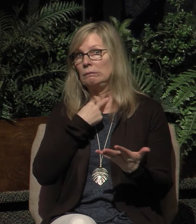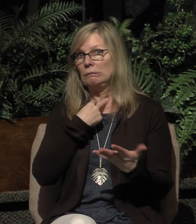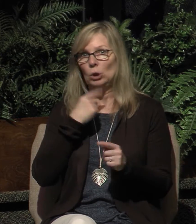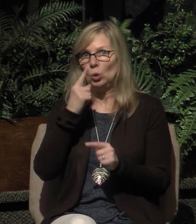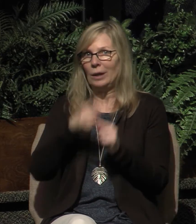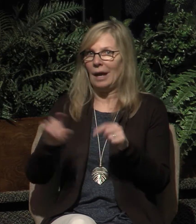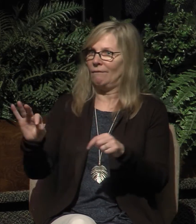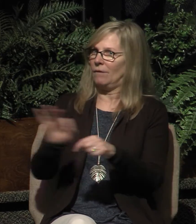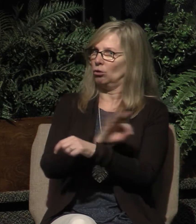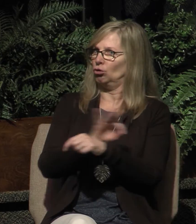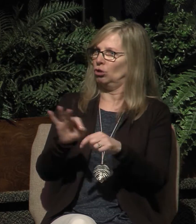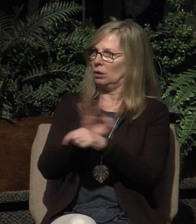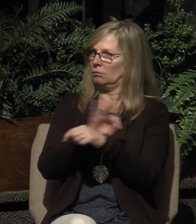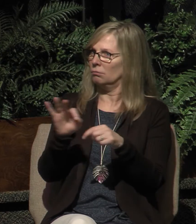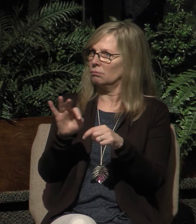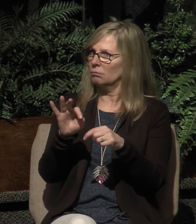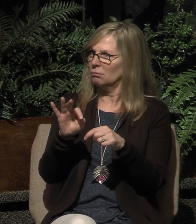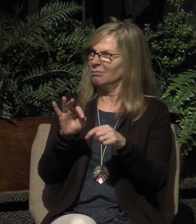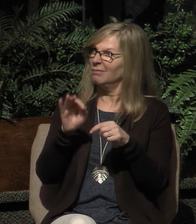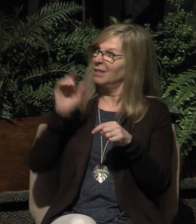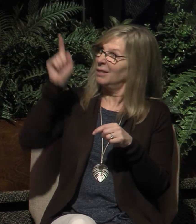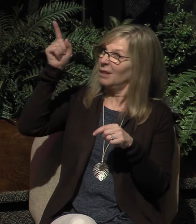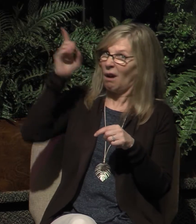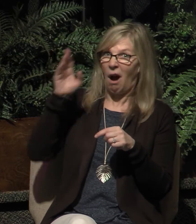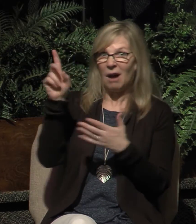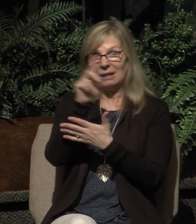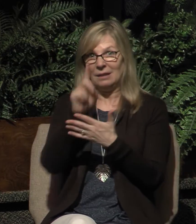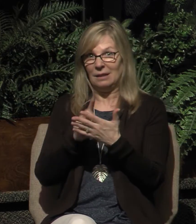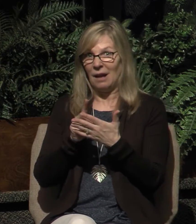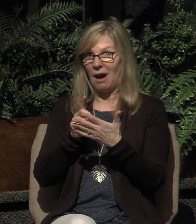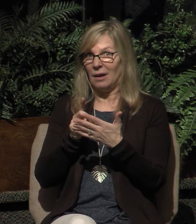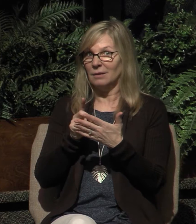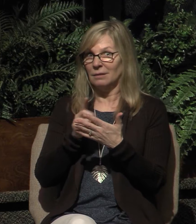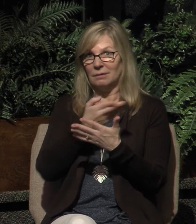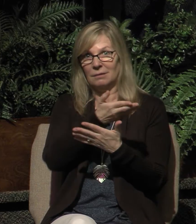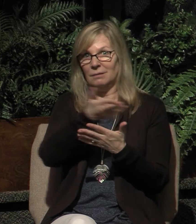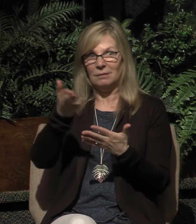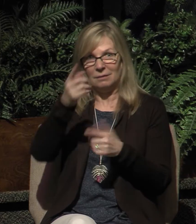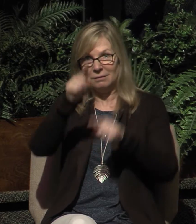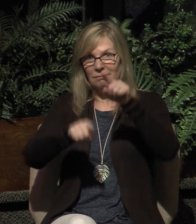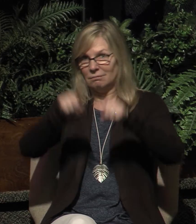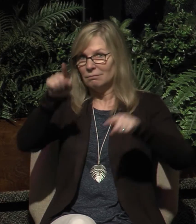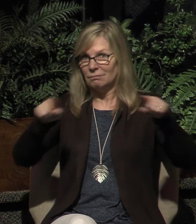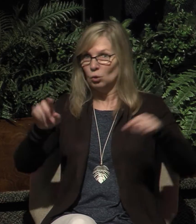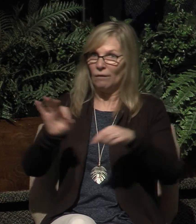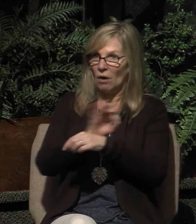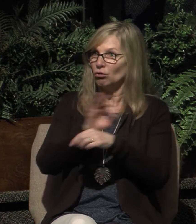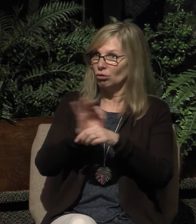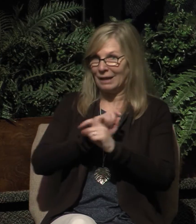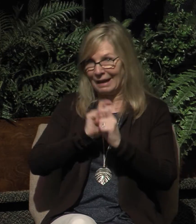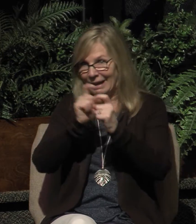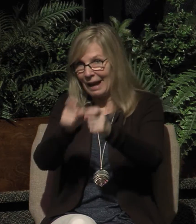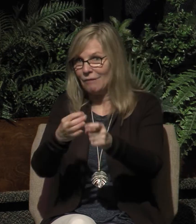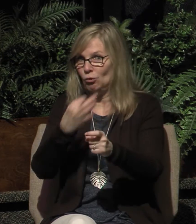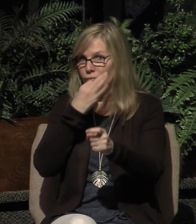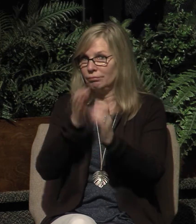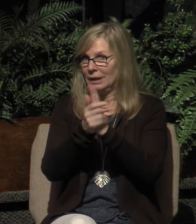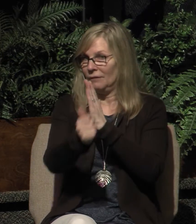Christ the way that God designed you to function by giving you these gifts in the first place. Third reason church membership is